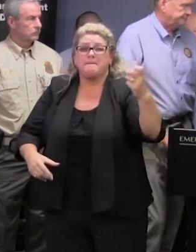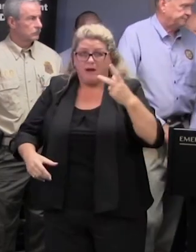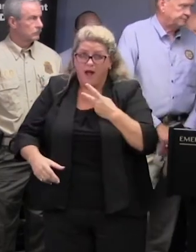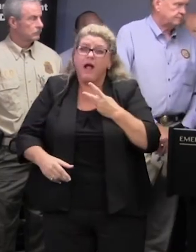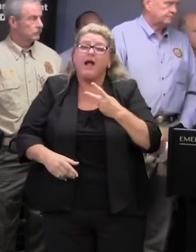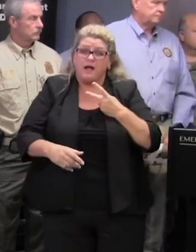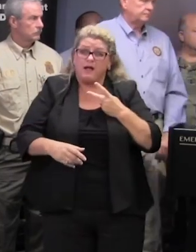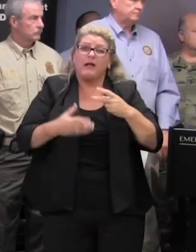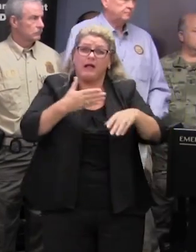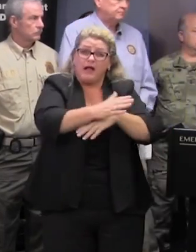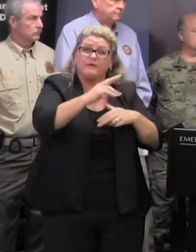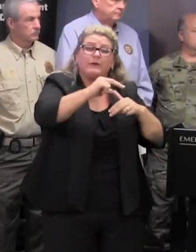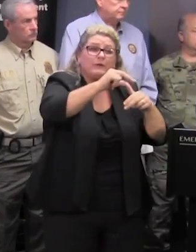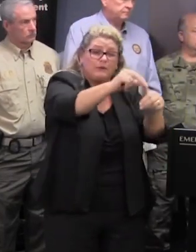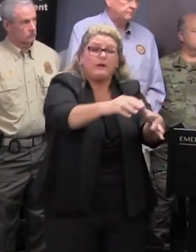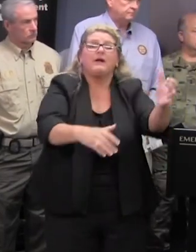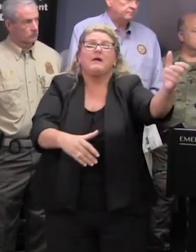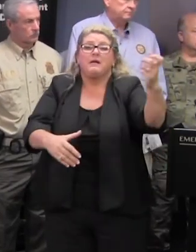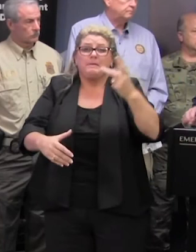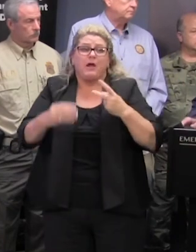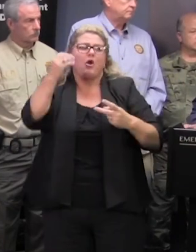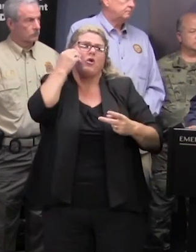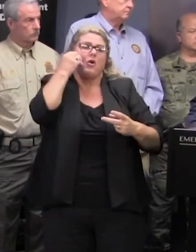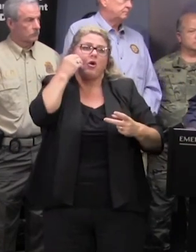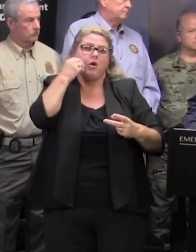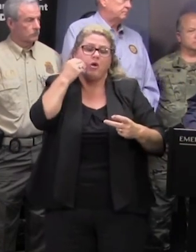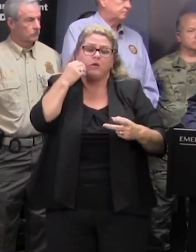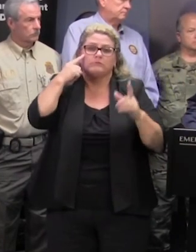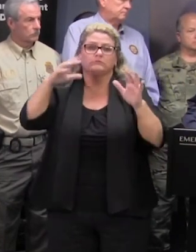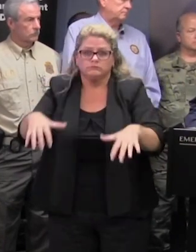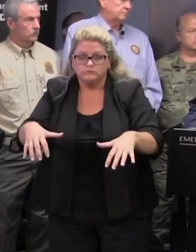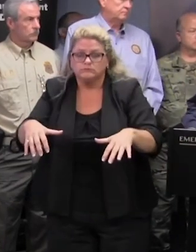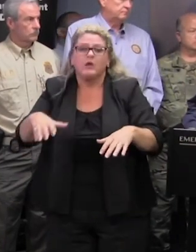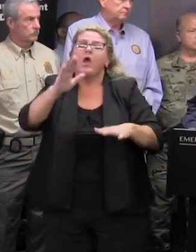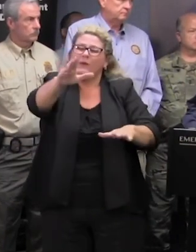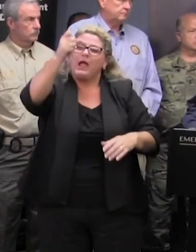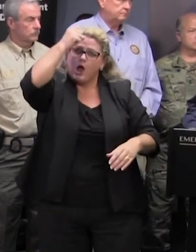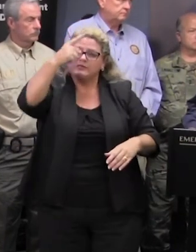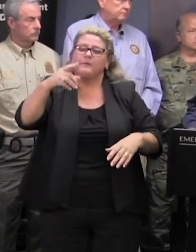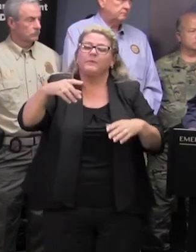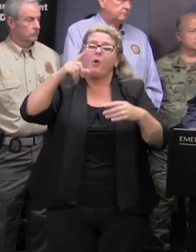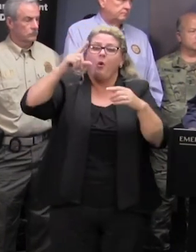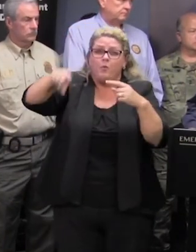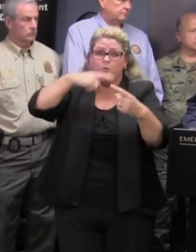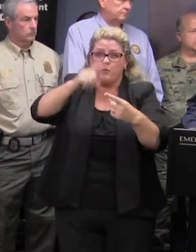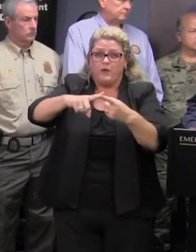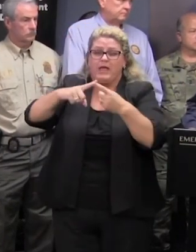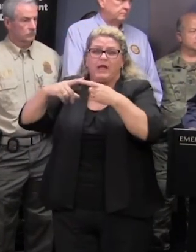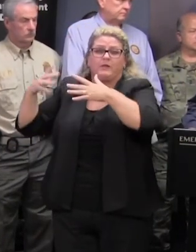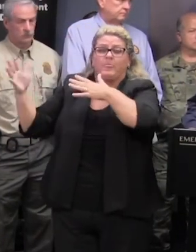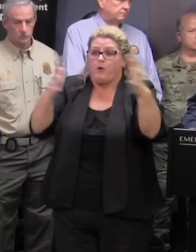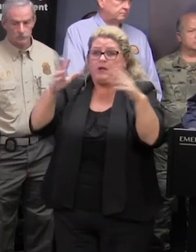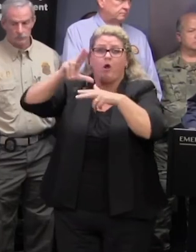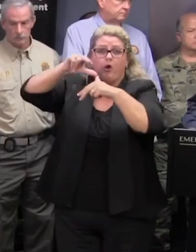okay or in those areas of worry county or were those we wanted them to come back once the winds had left or recant once